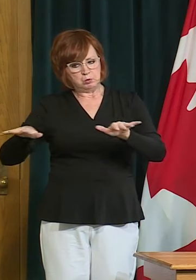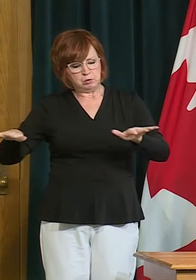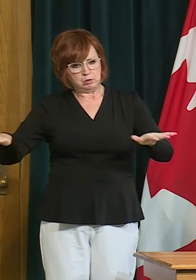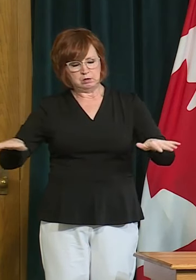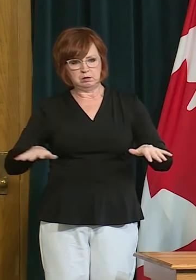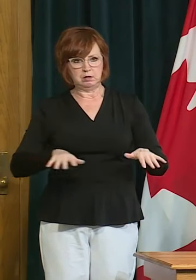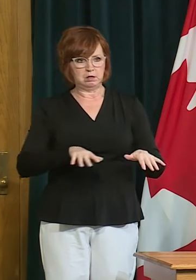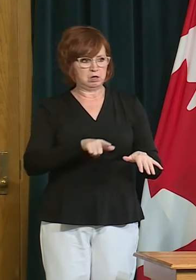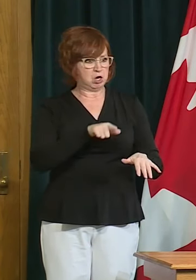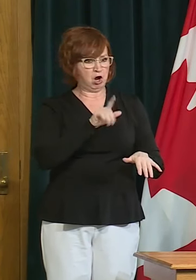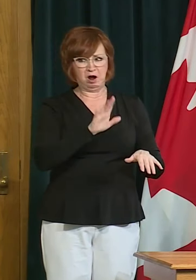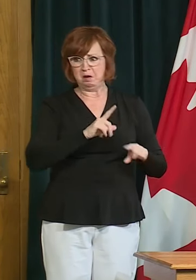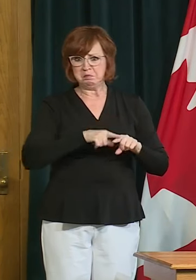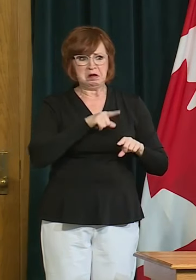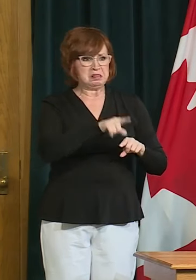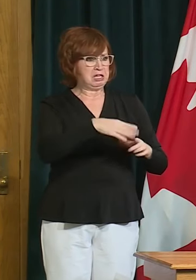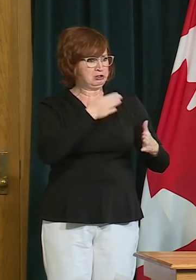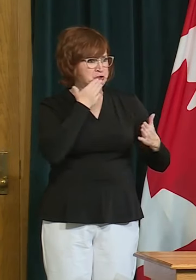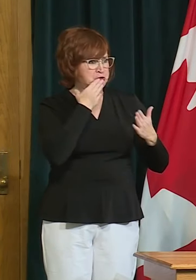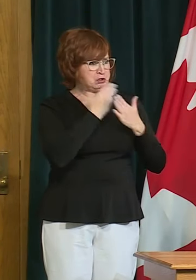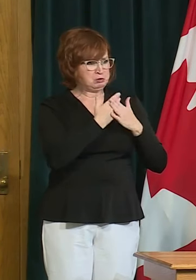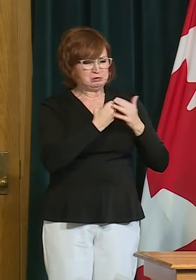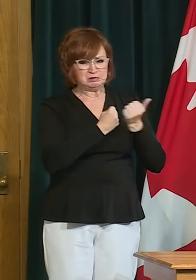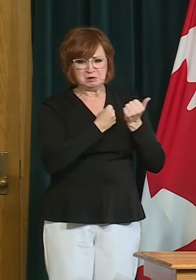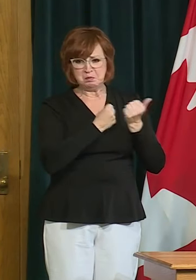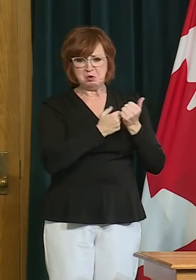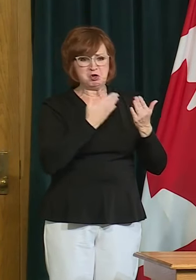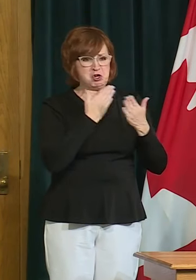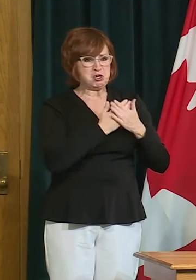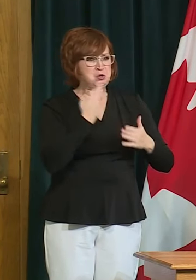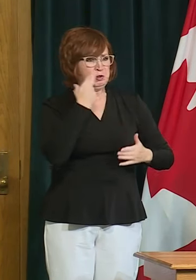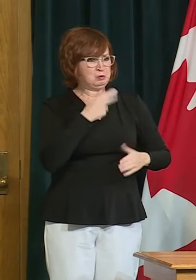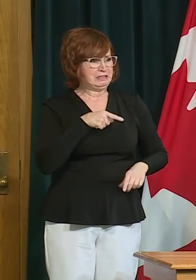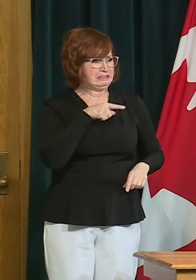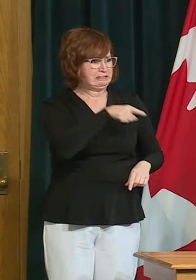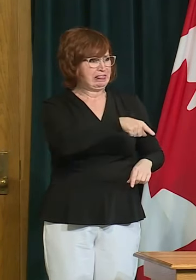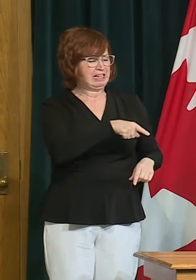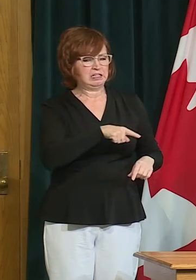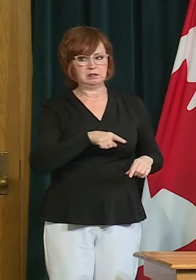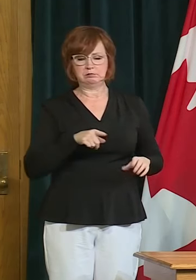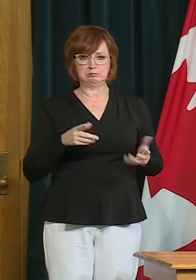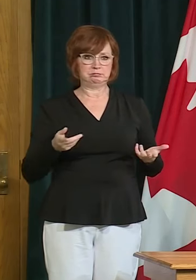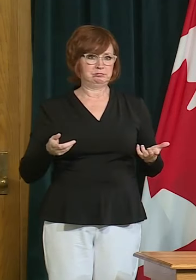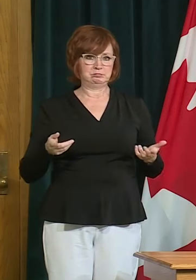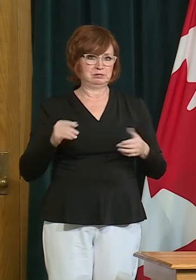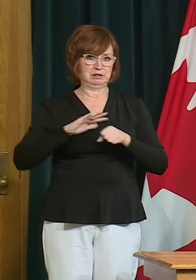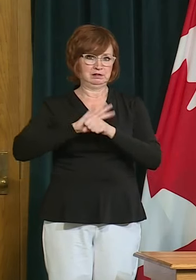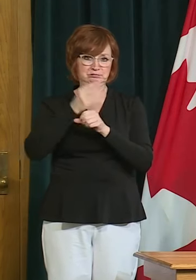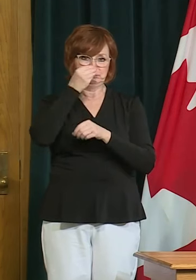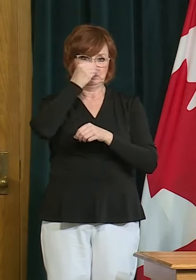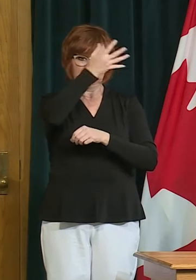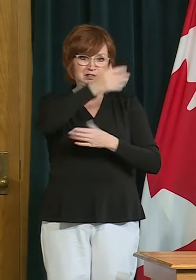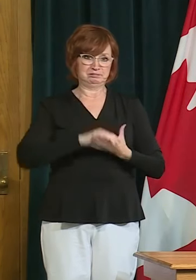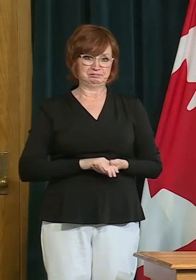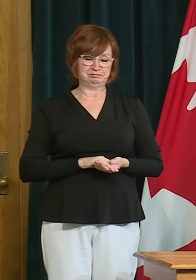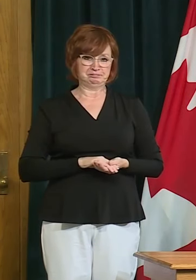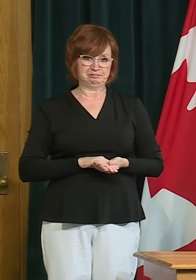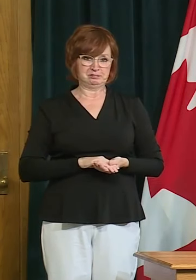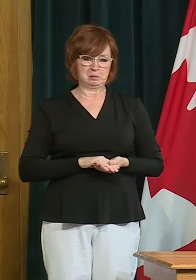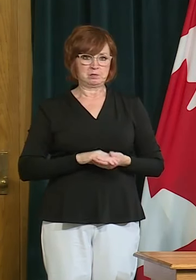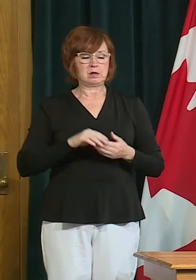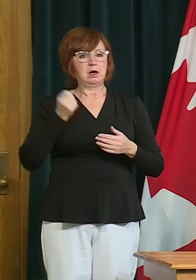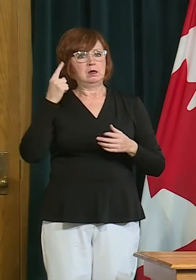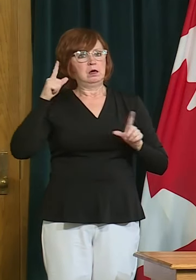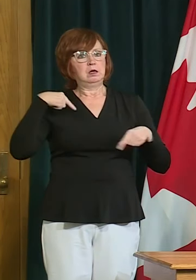will spread regardless of the cause of the event and we have over the course of the last now two and a half months uh people in this